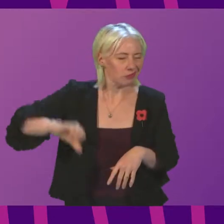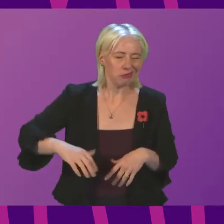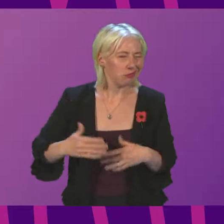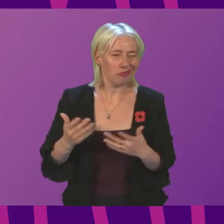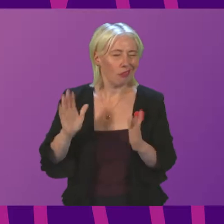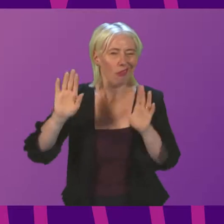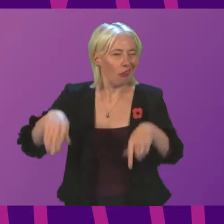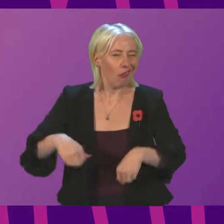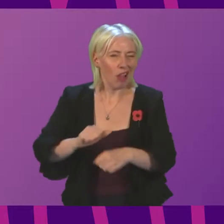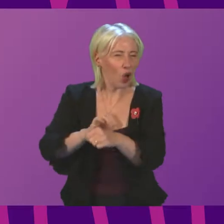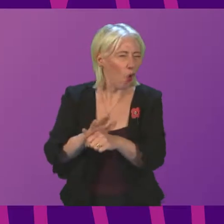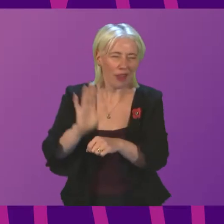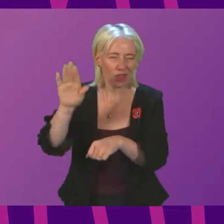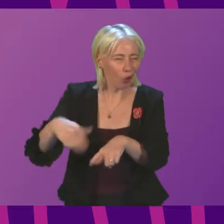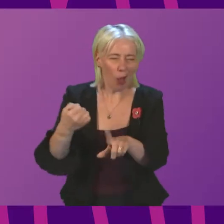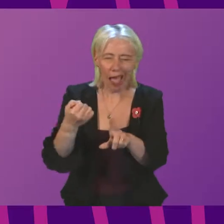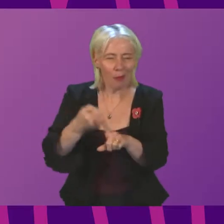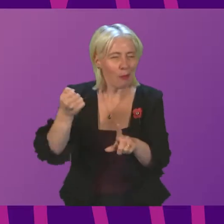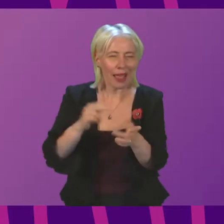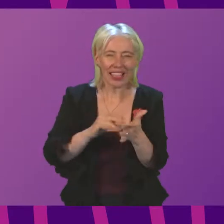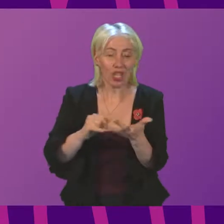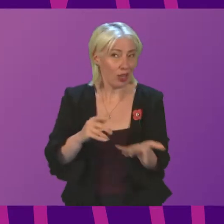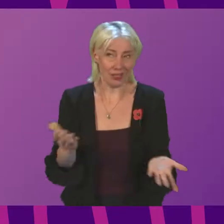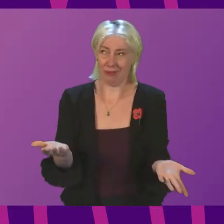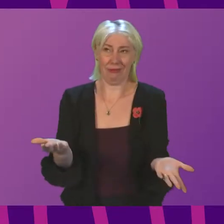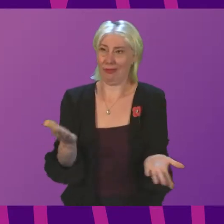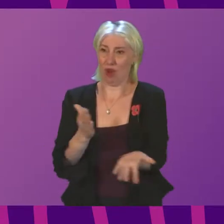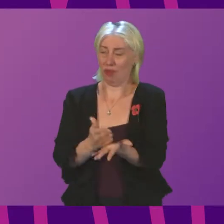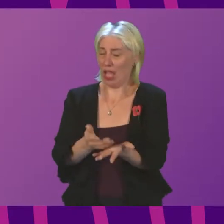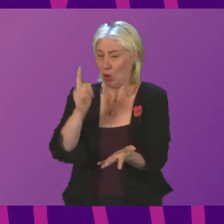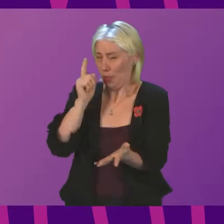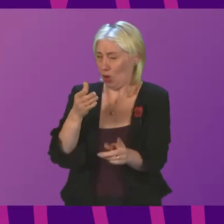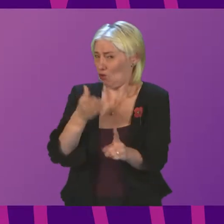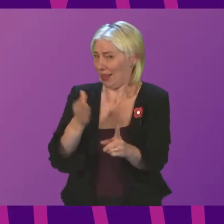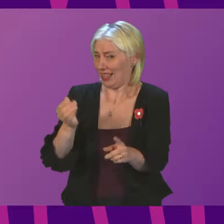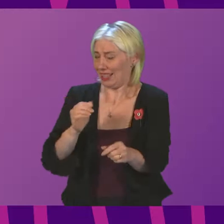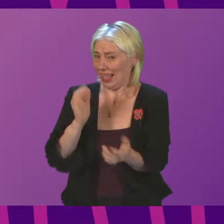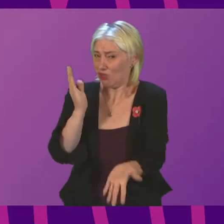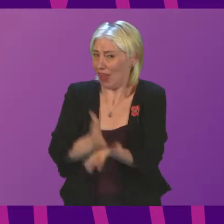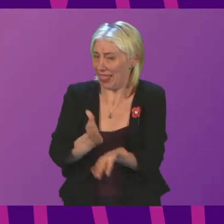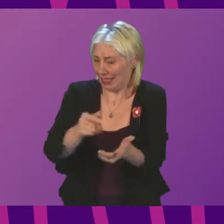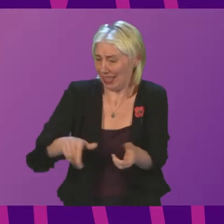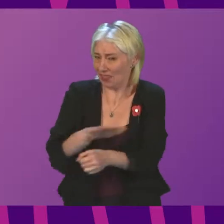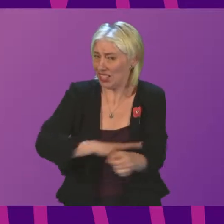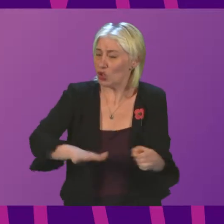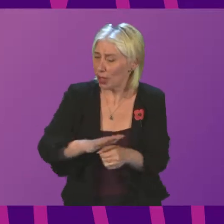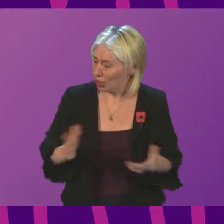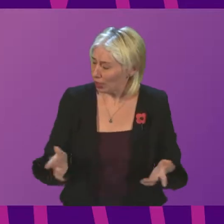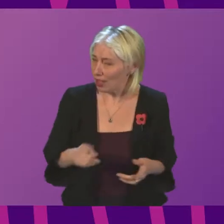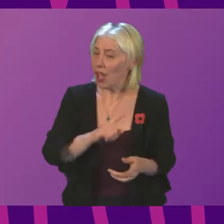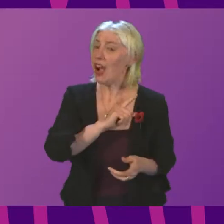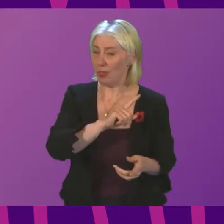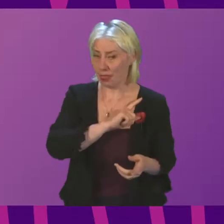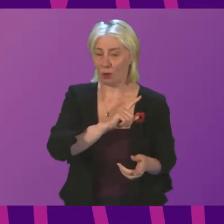of COVID on our National Health Service is not recognising the reality of the situation we are facing. For those reasons,